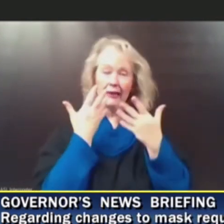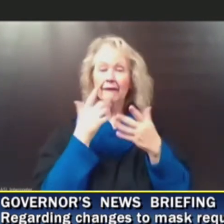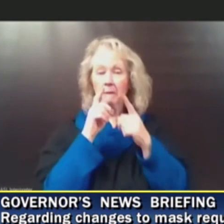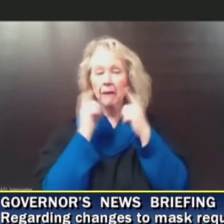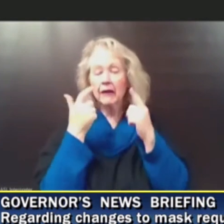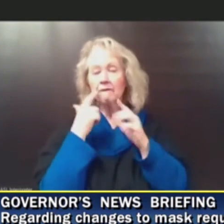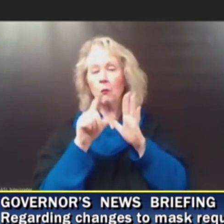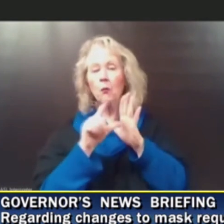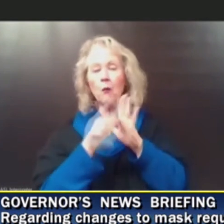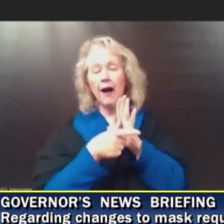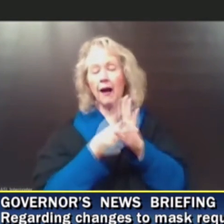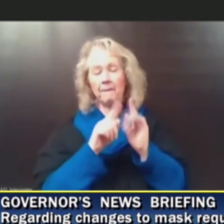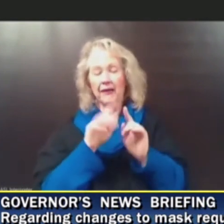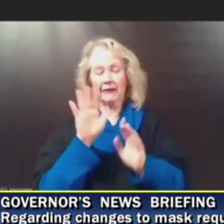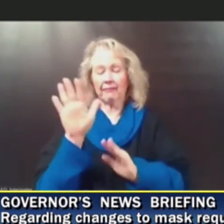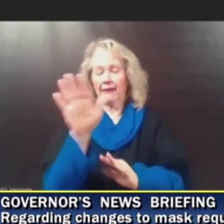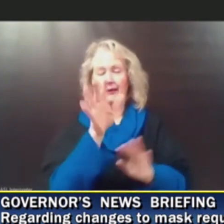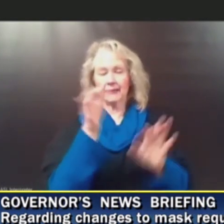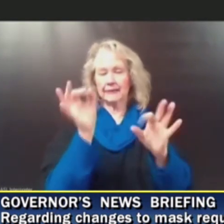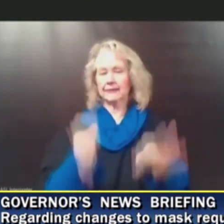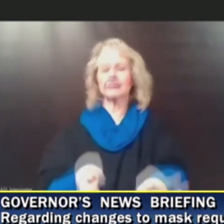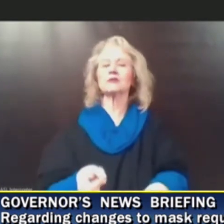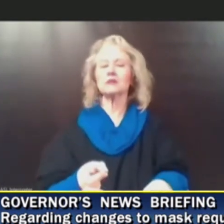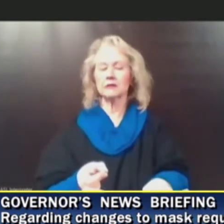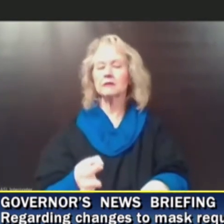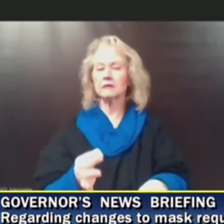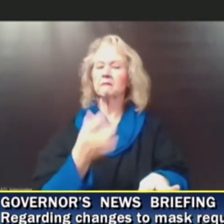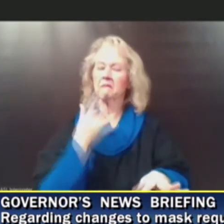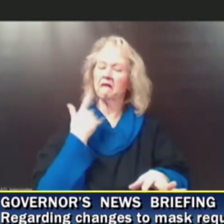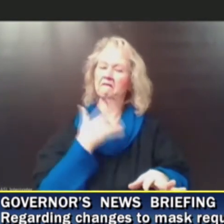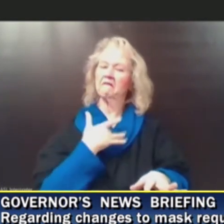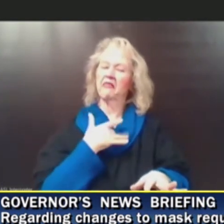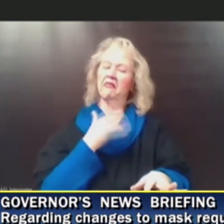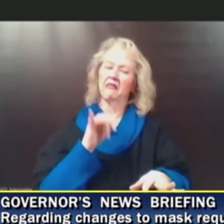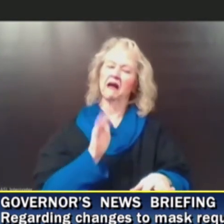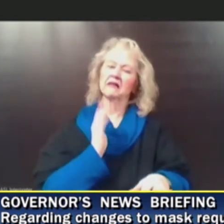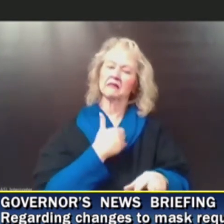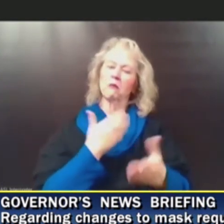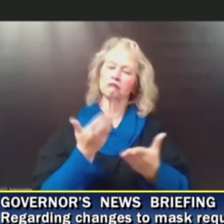that'll be at their discretion. But I think that would probably be the guidance coming out of public health.